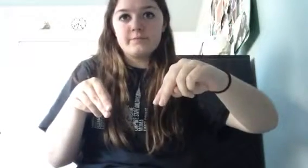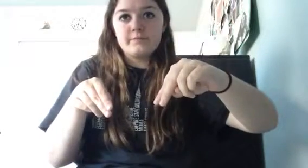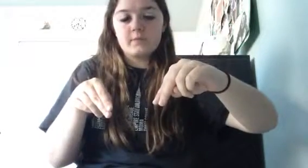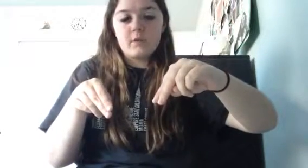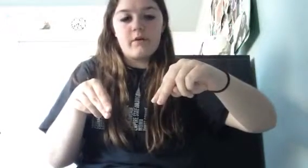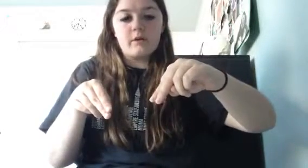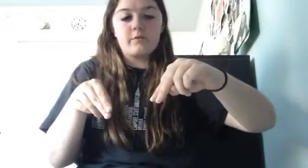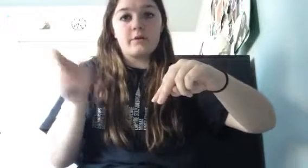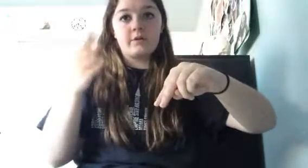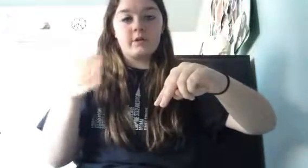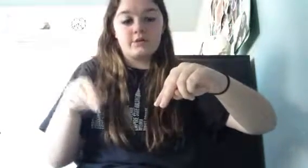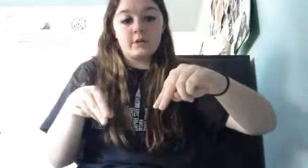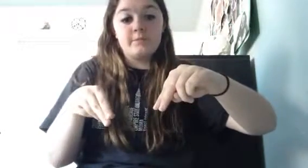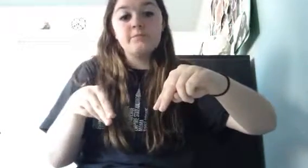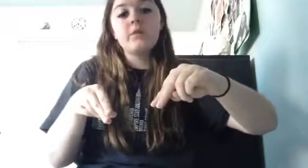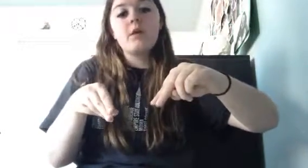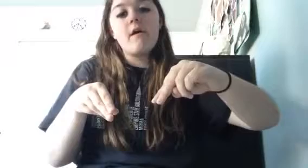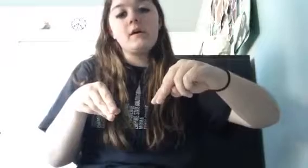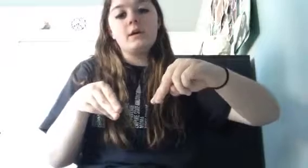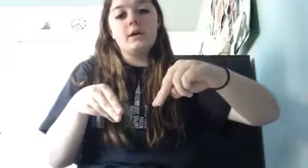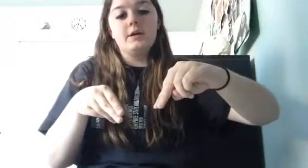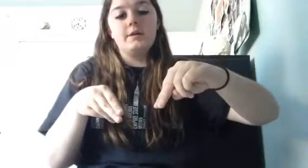like where other cars would come and